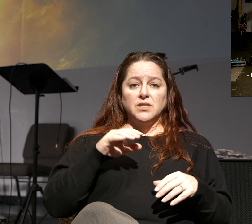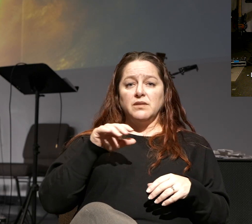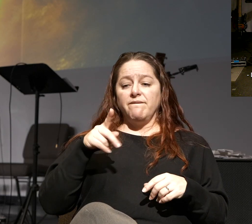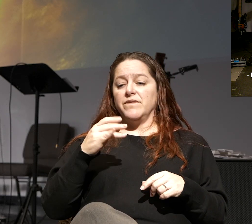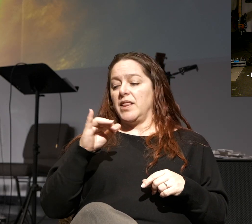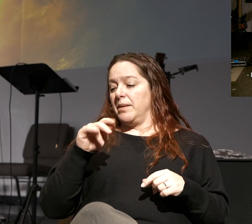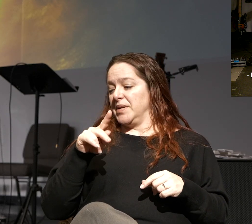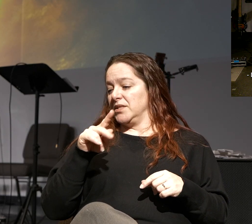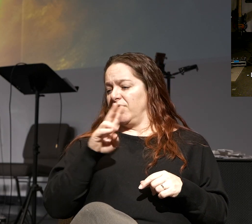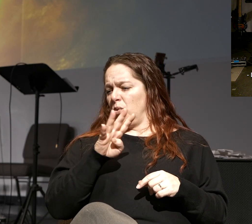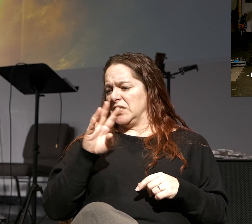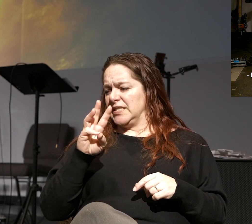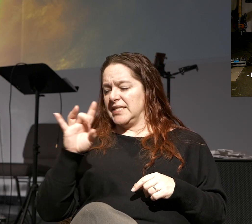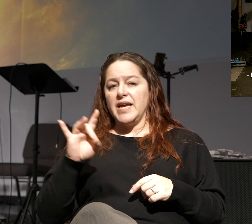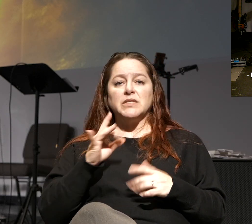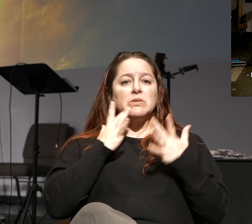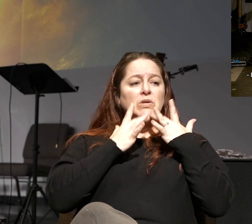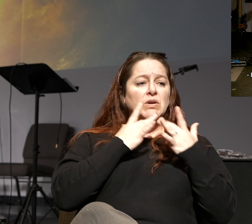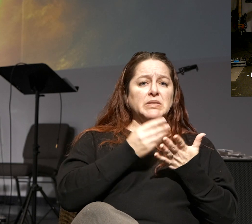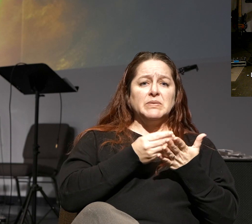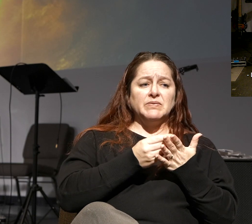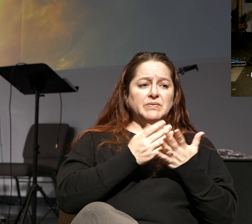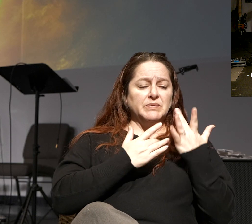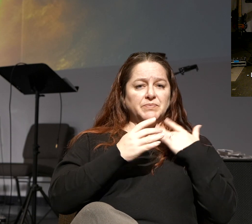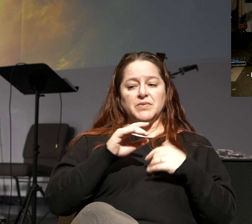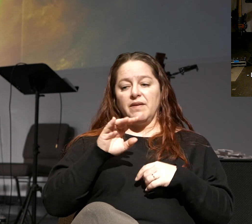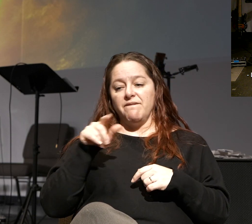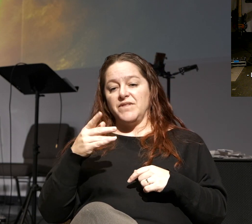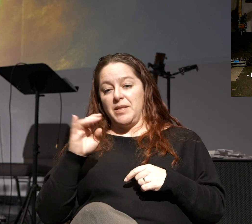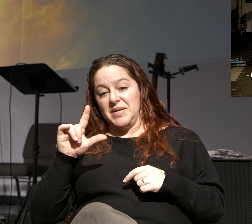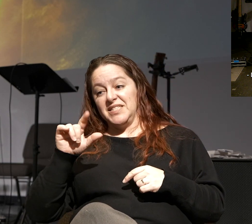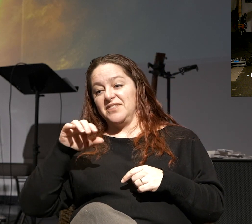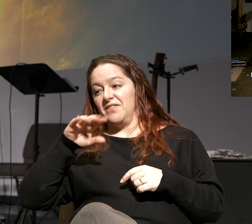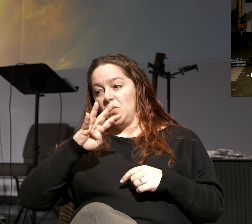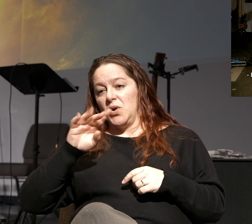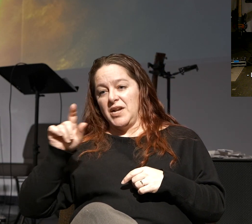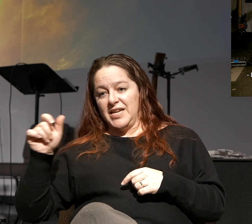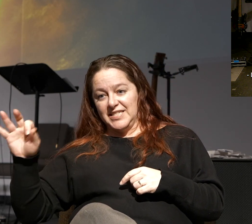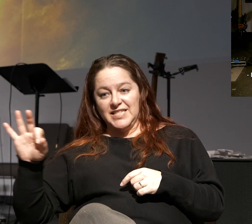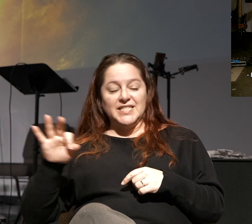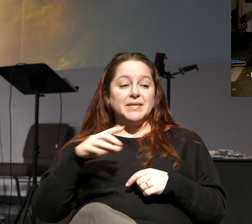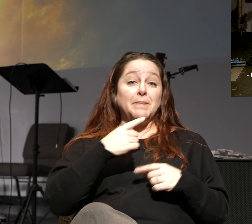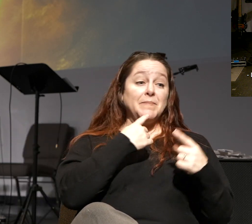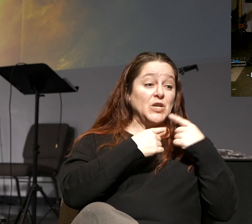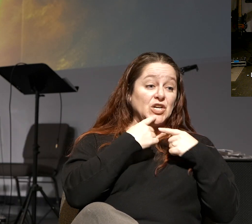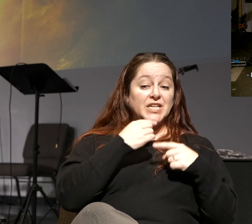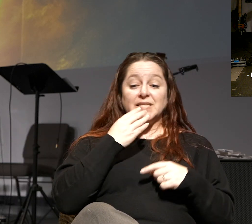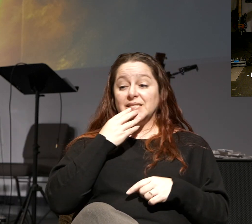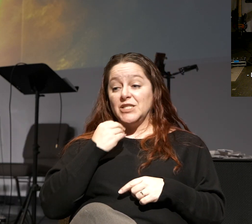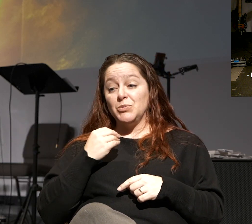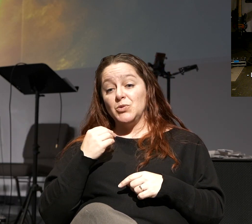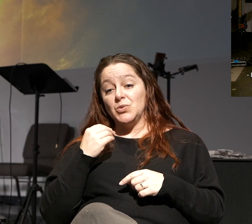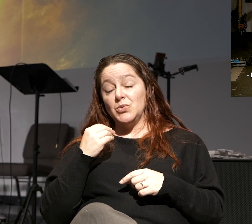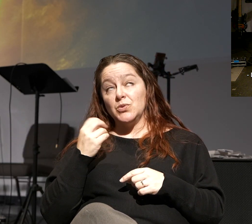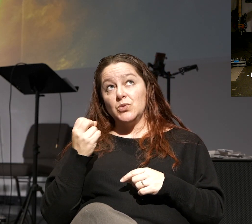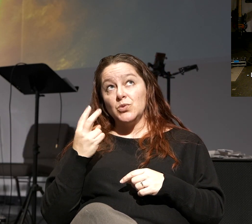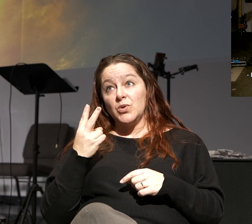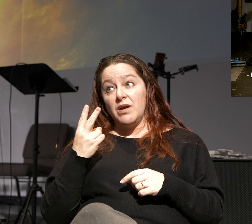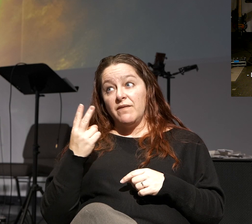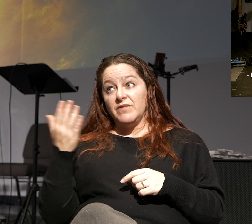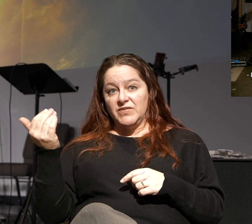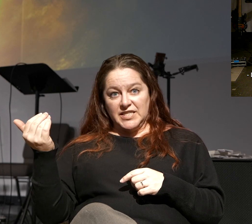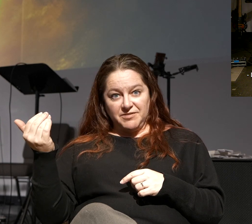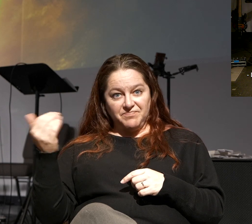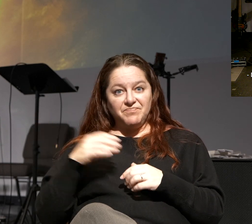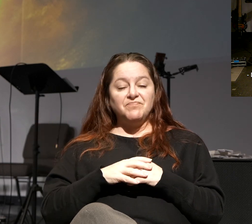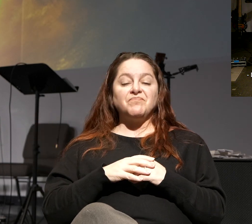6 through 8. When I'm struggling to make ends meet, Philippians 4, 19. When I've got bitterness, Hebrews 12, 15.